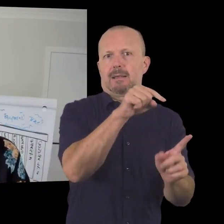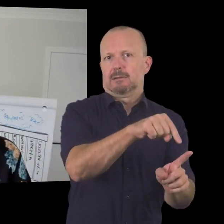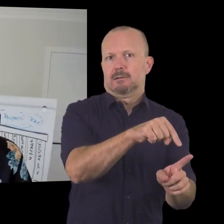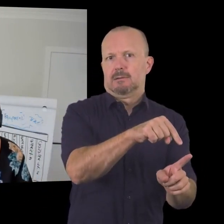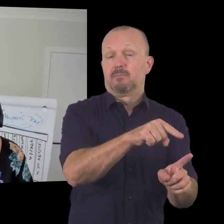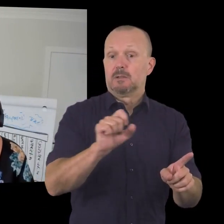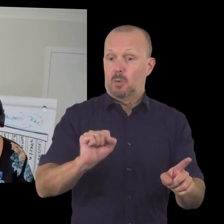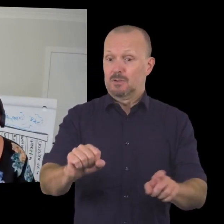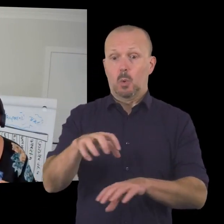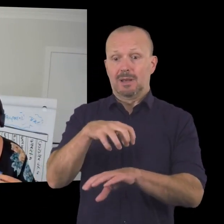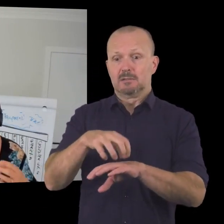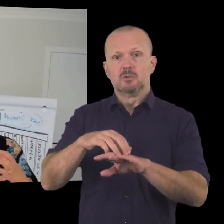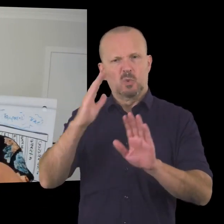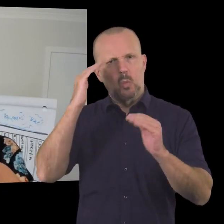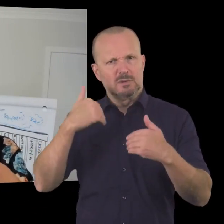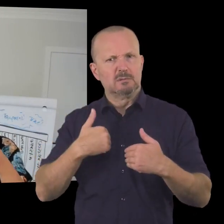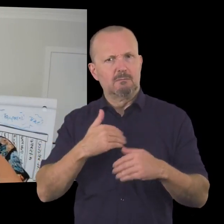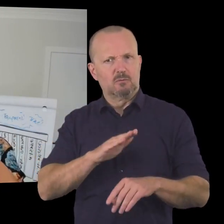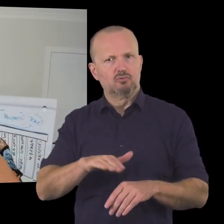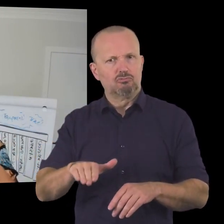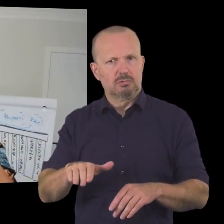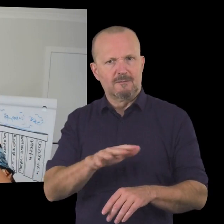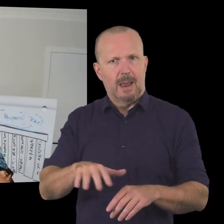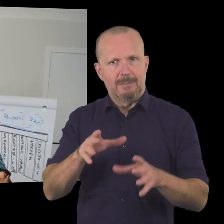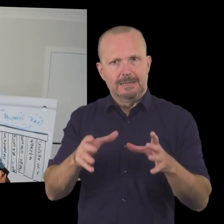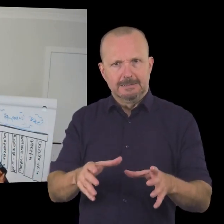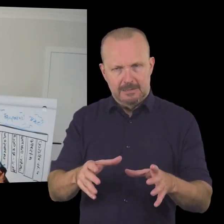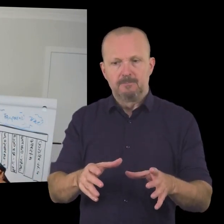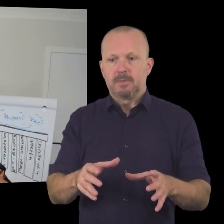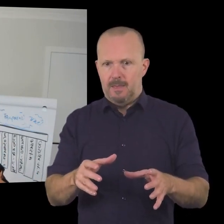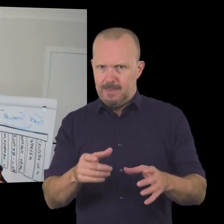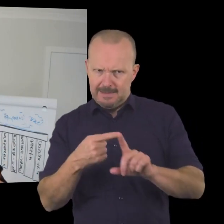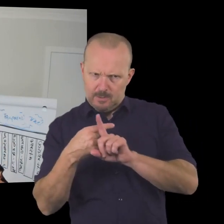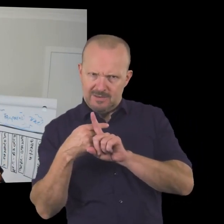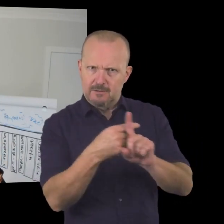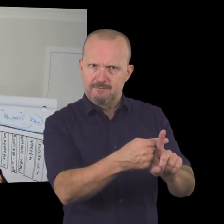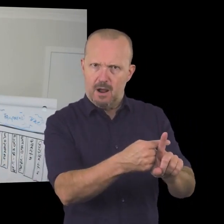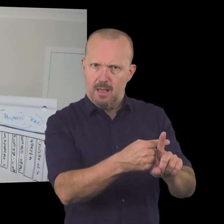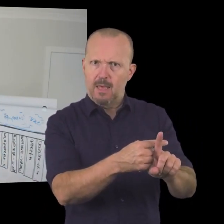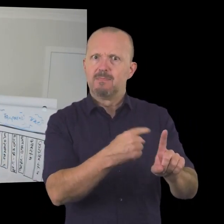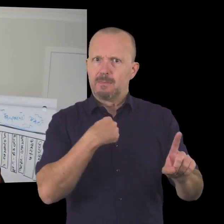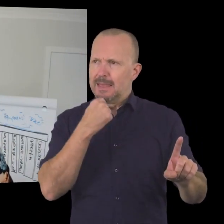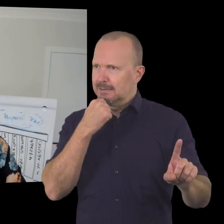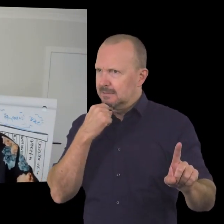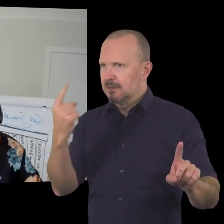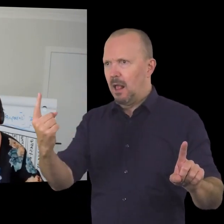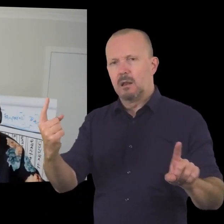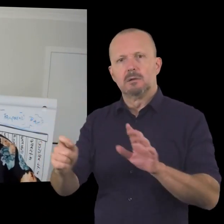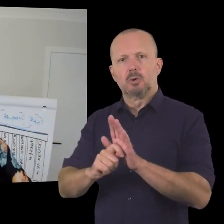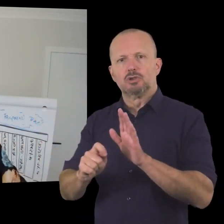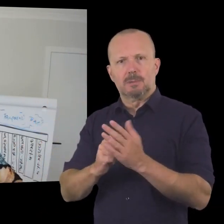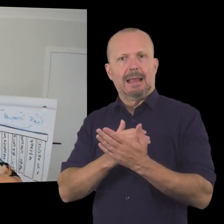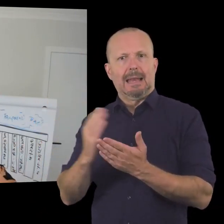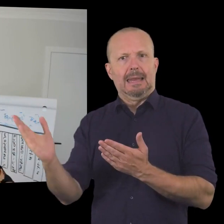this organization uh uh target market for them whom you can look at businesses who want to be connected with them as well so